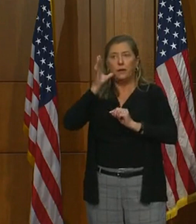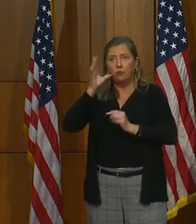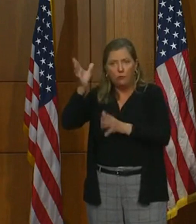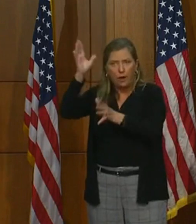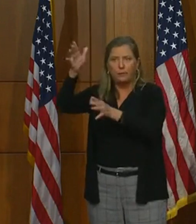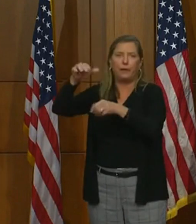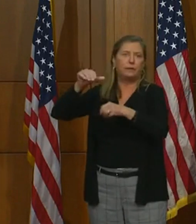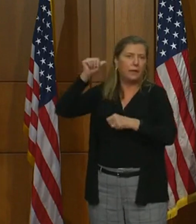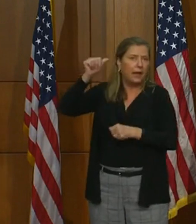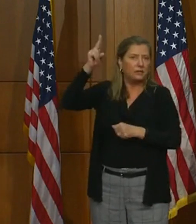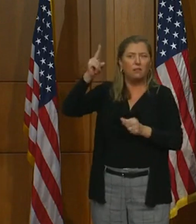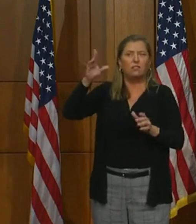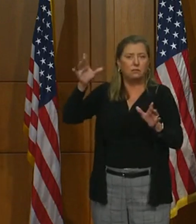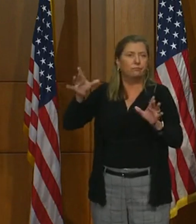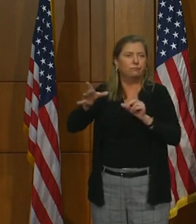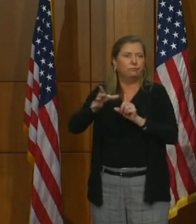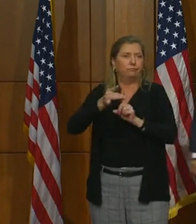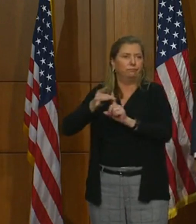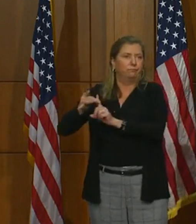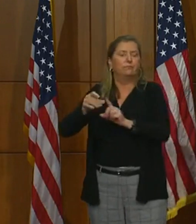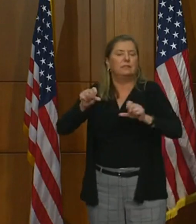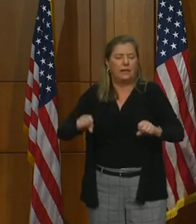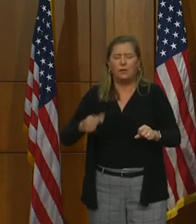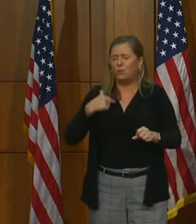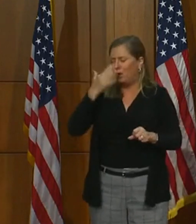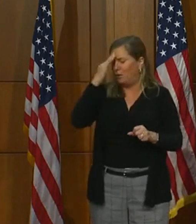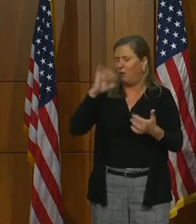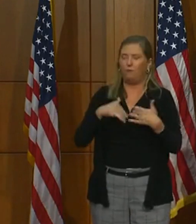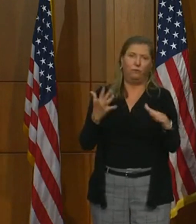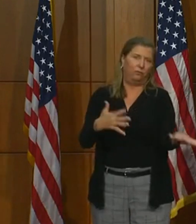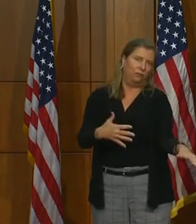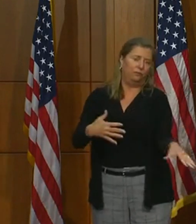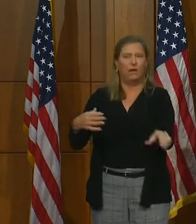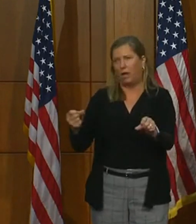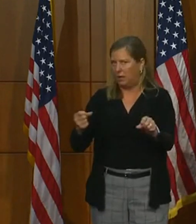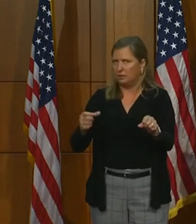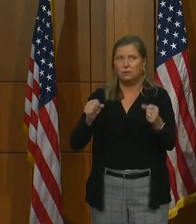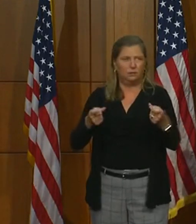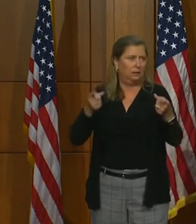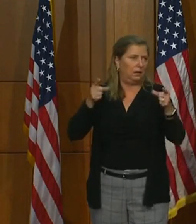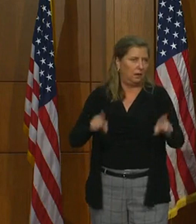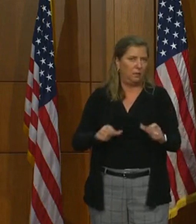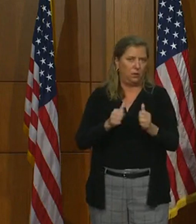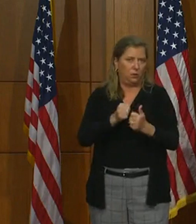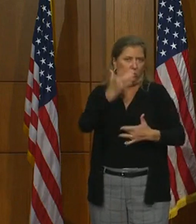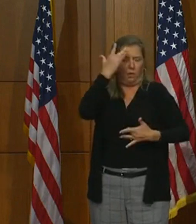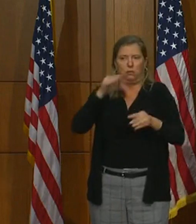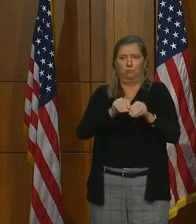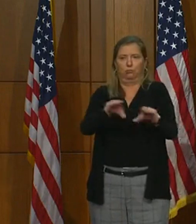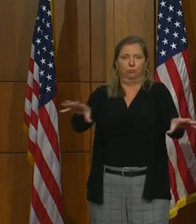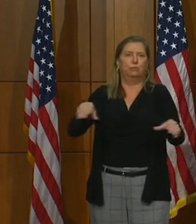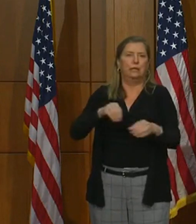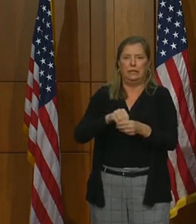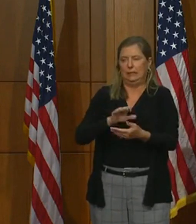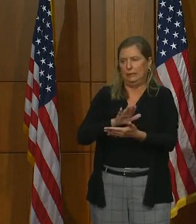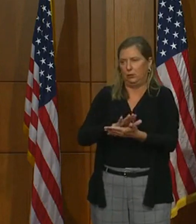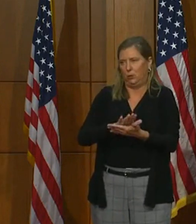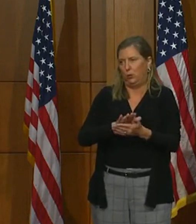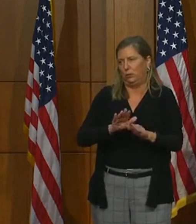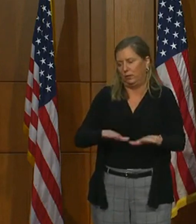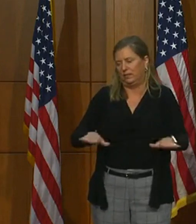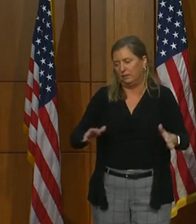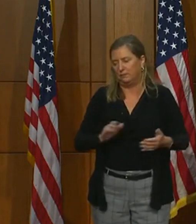aunt and uncles and folks throughout the community. We all know how quickly viruses spread through school age children.